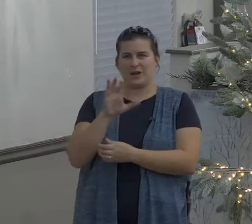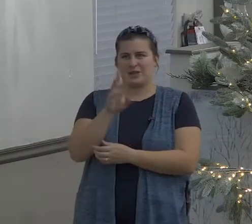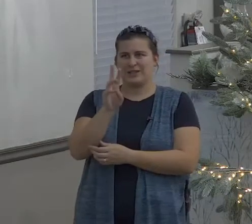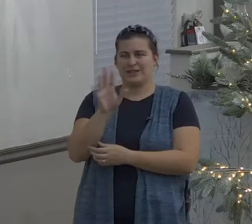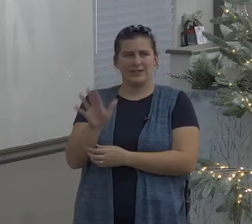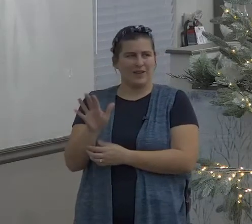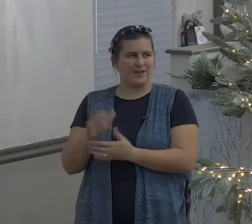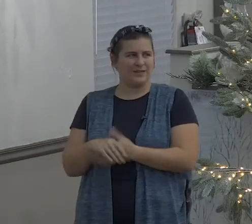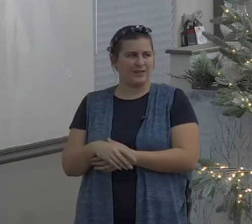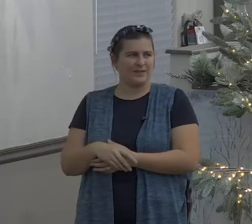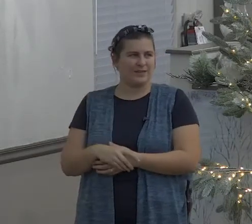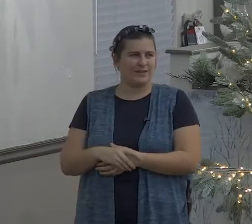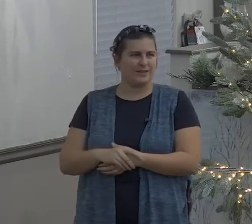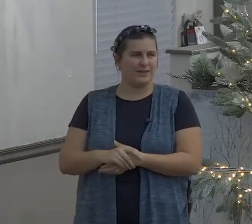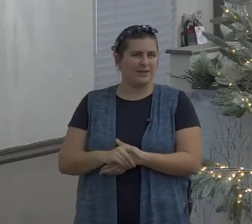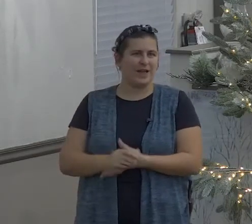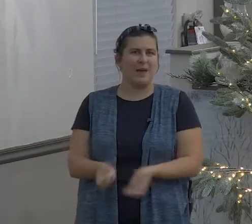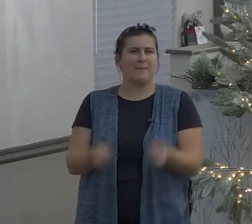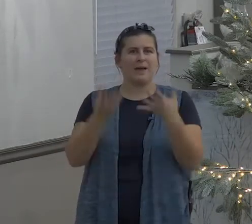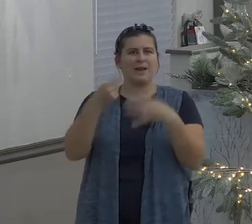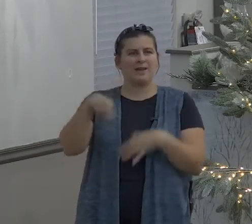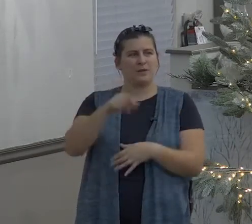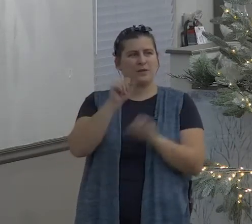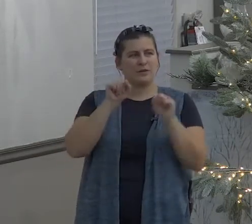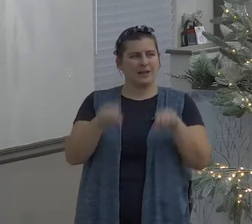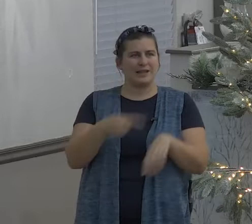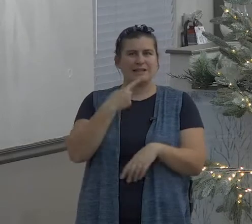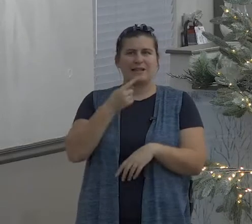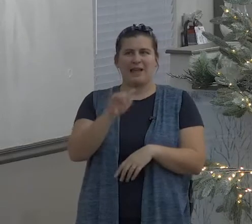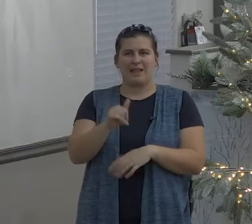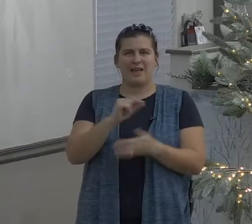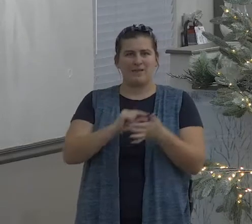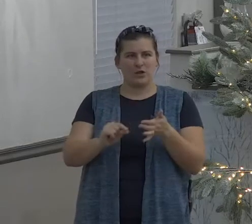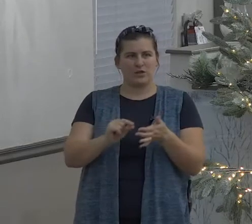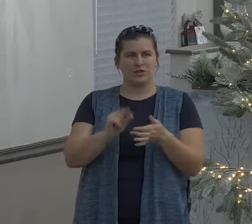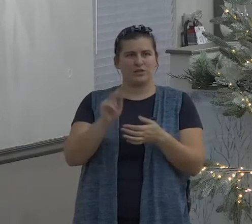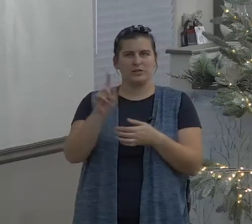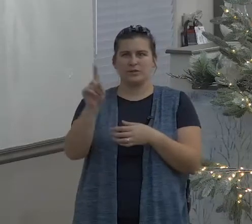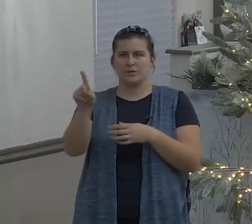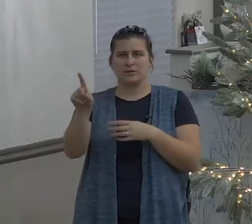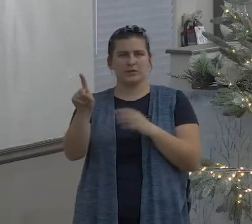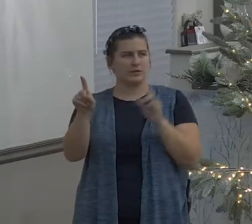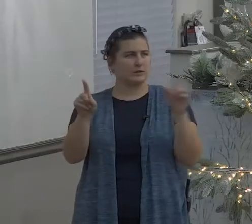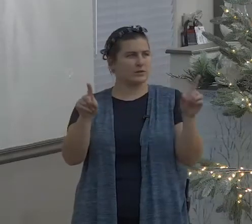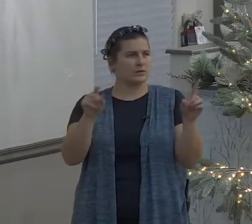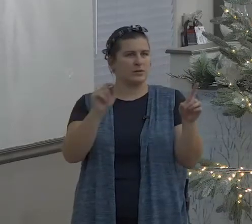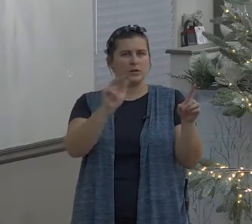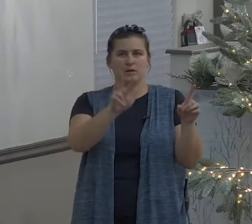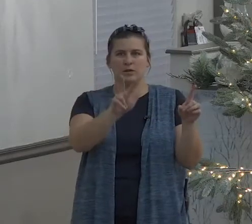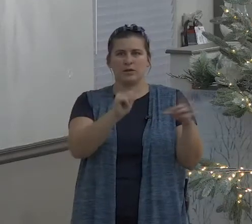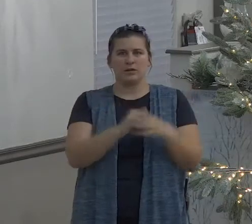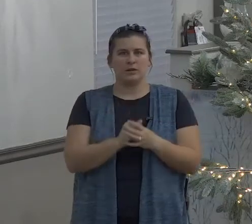psalm what someone help me psalm 119